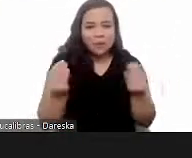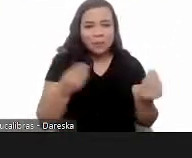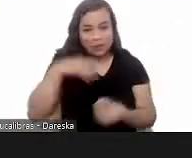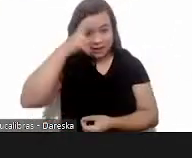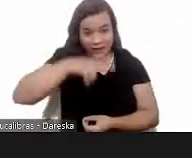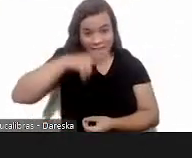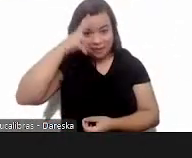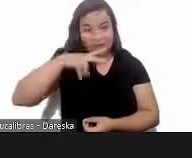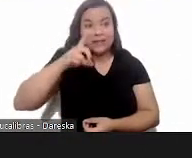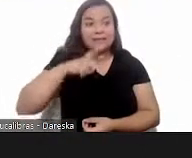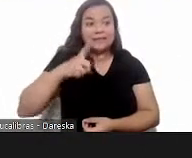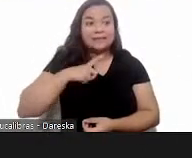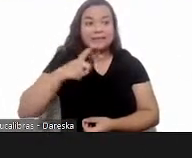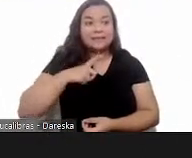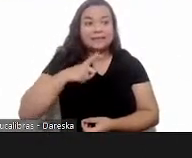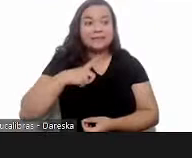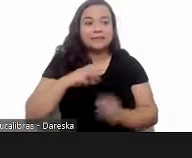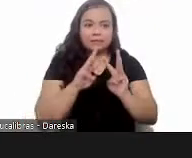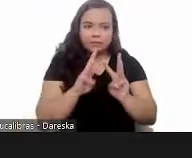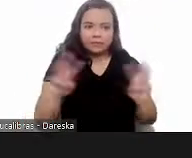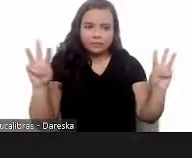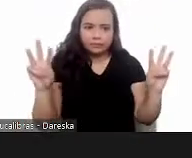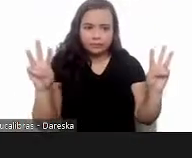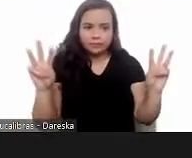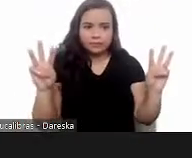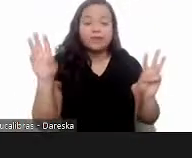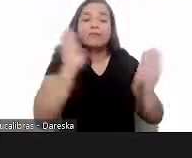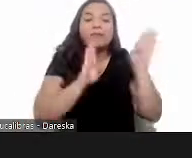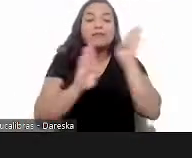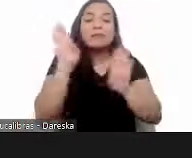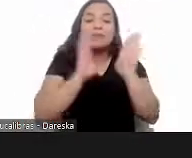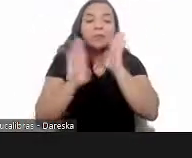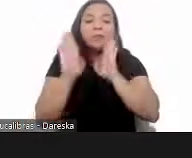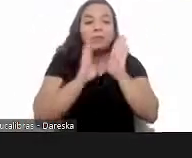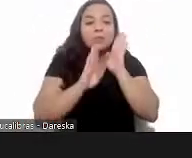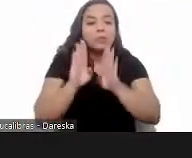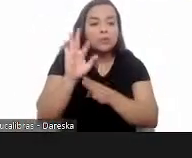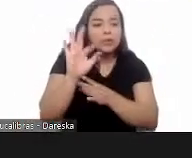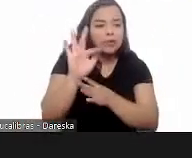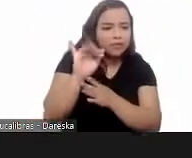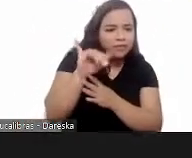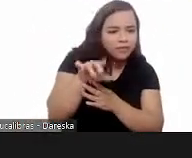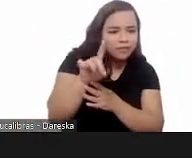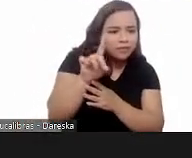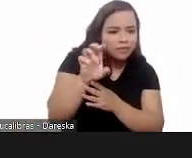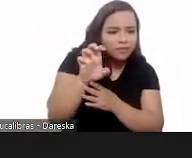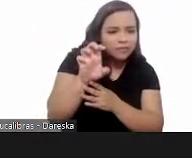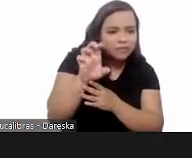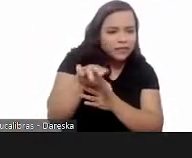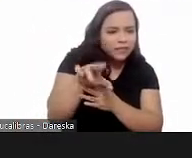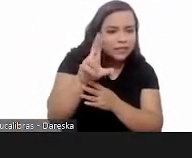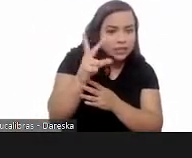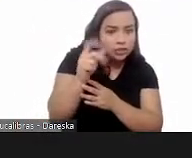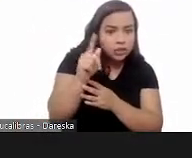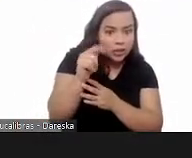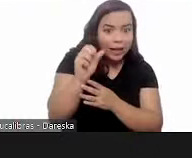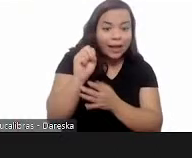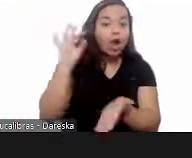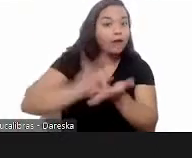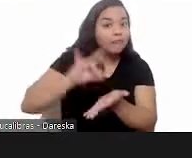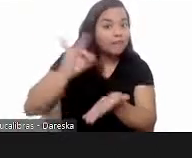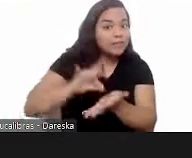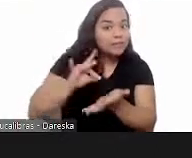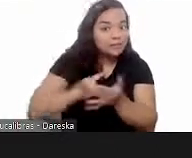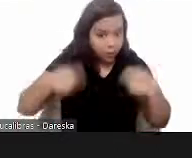recording that we have two websites one is in facebook fin de chagas you had to go to the official